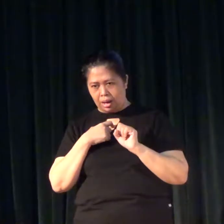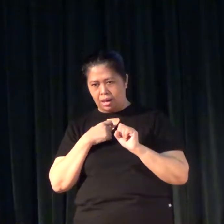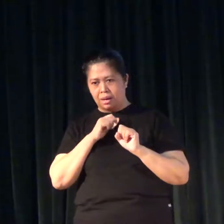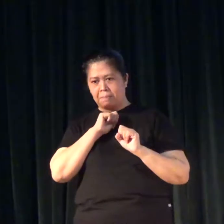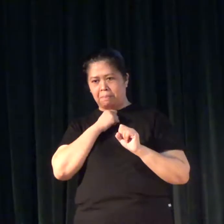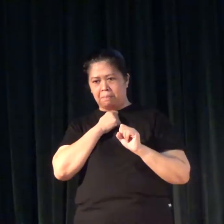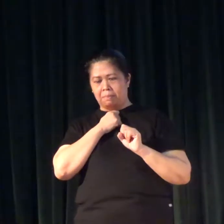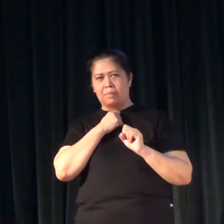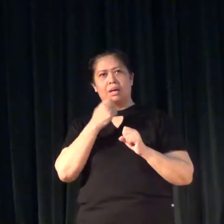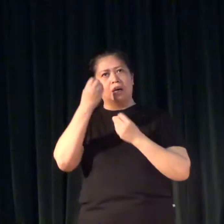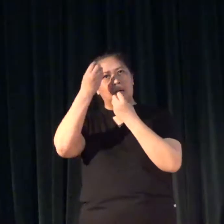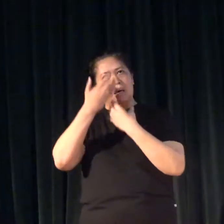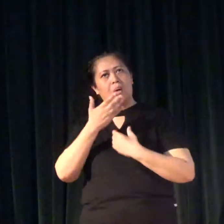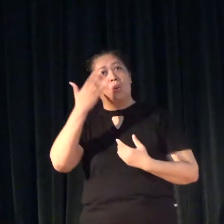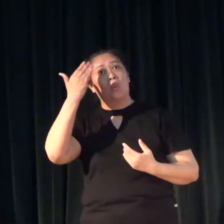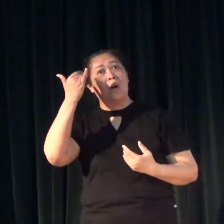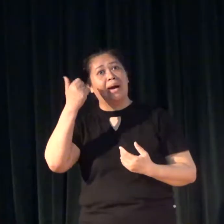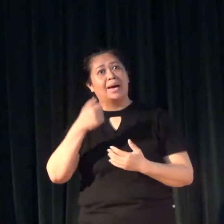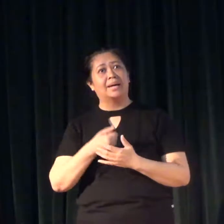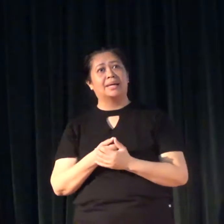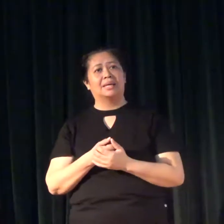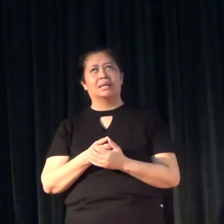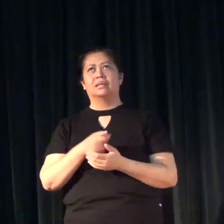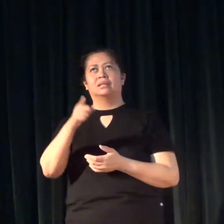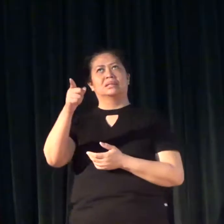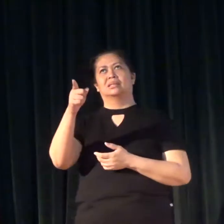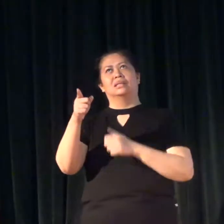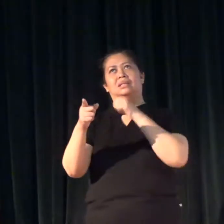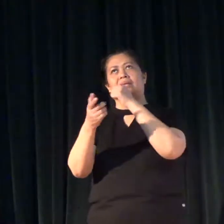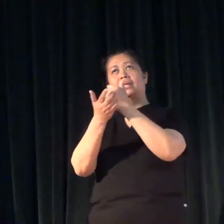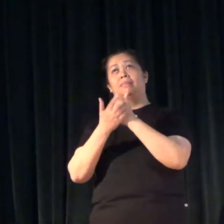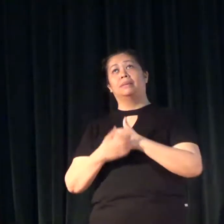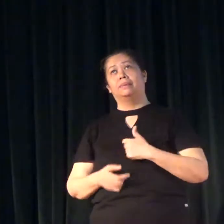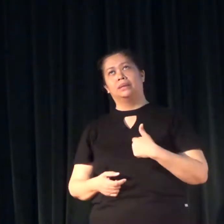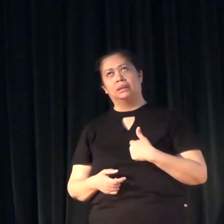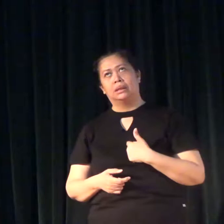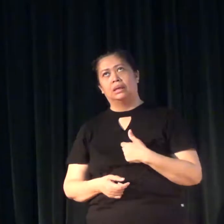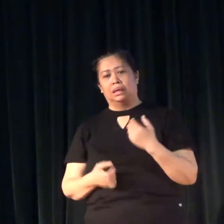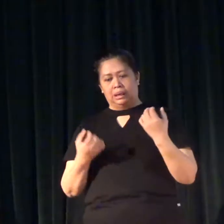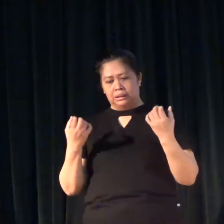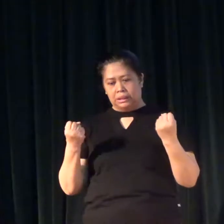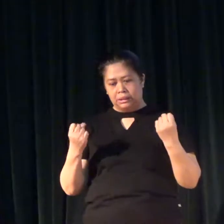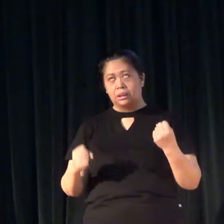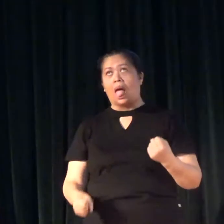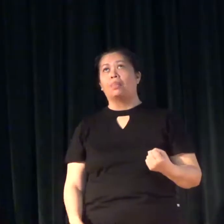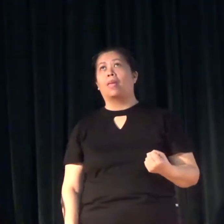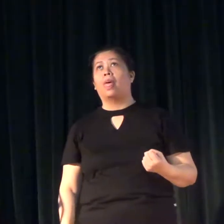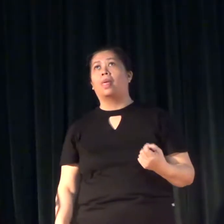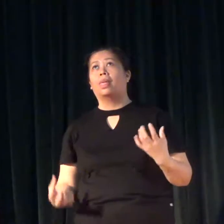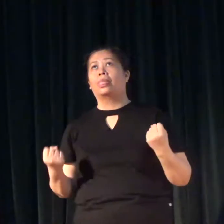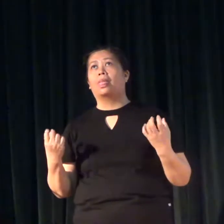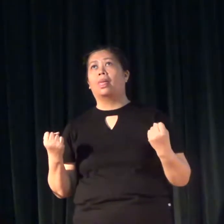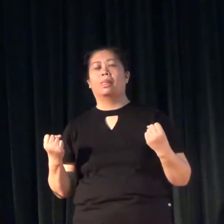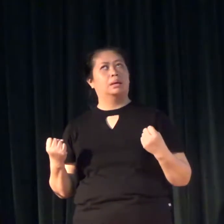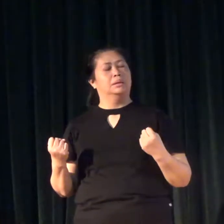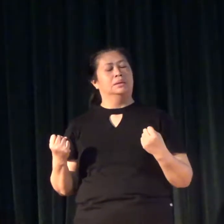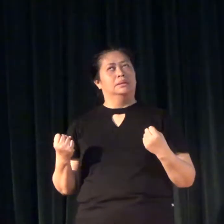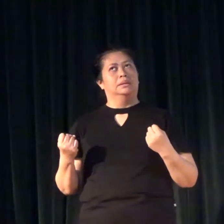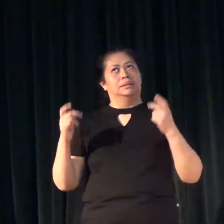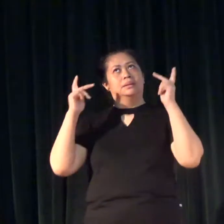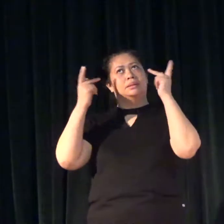And the reason they gave me was, you're not helping me by signing and speaking at the same time.